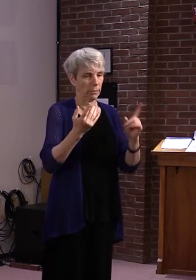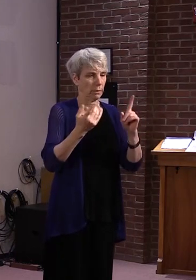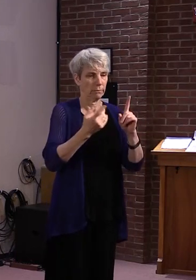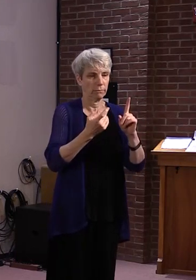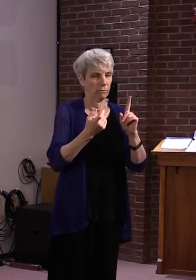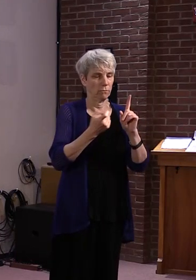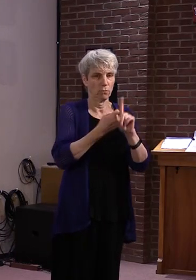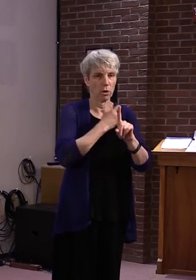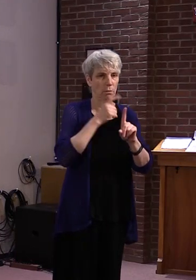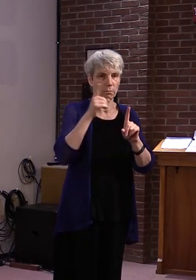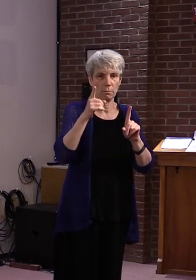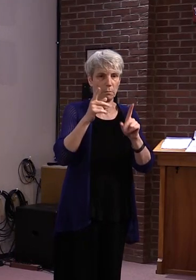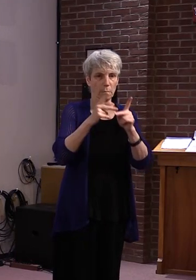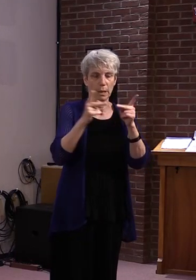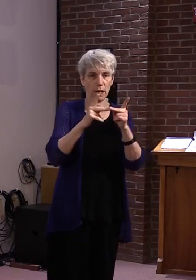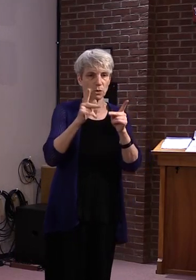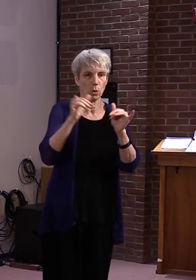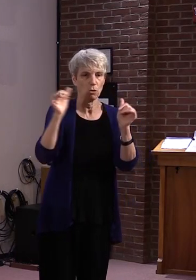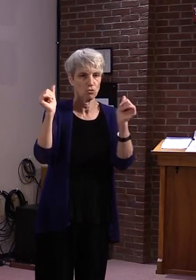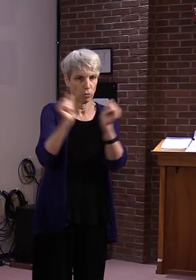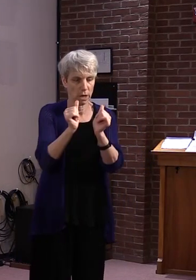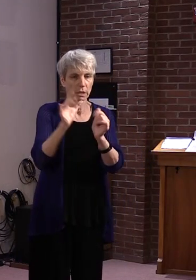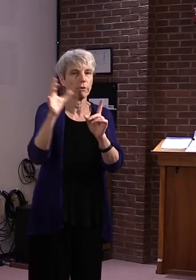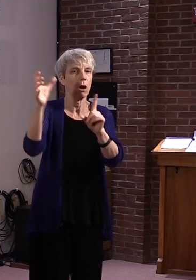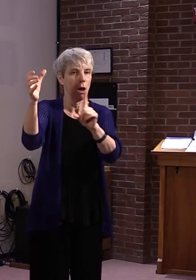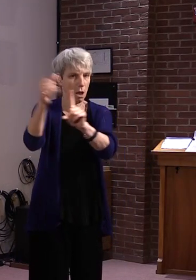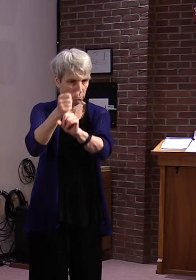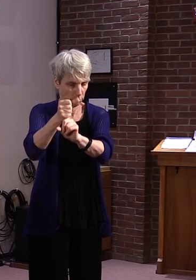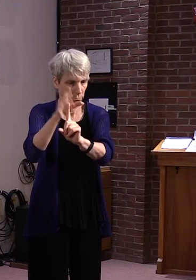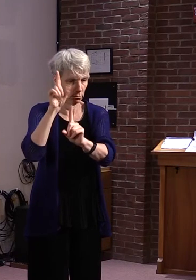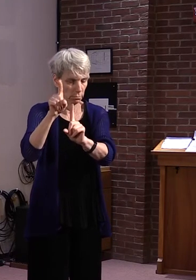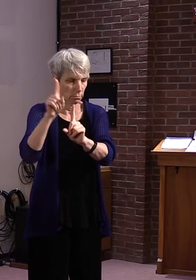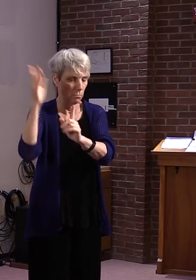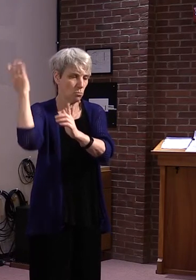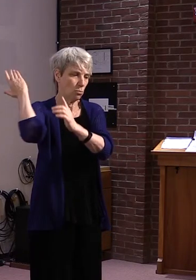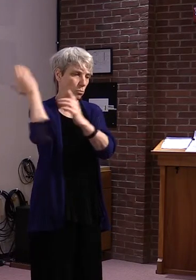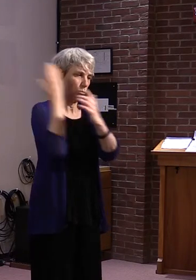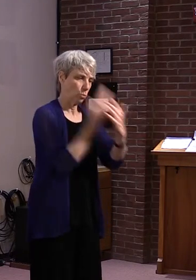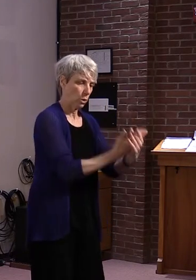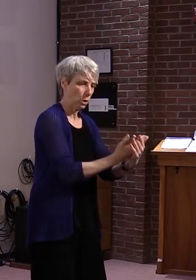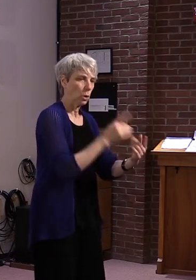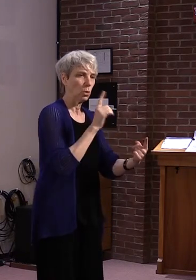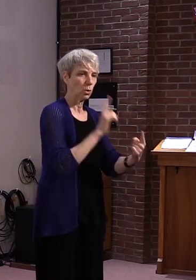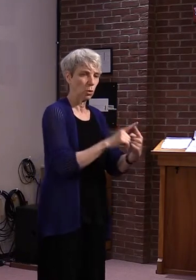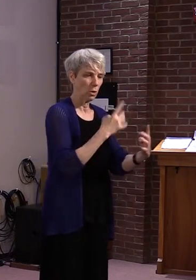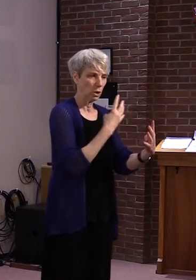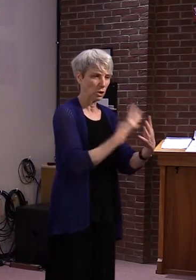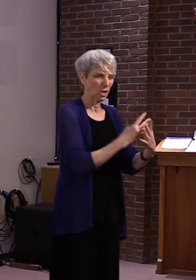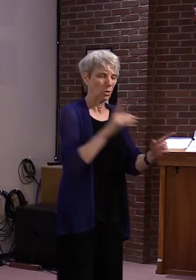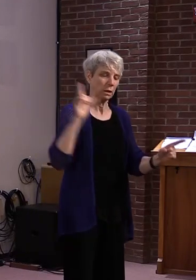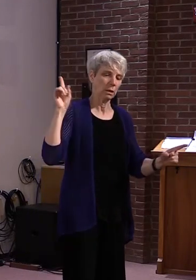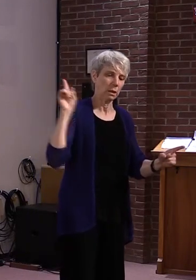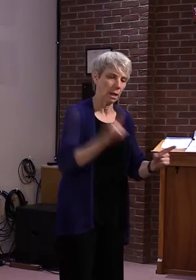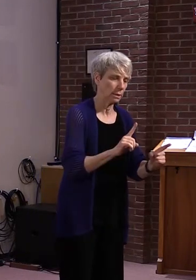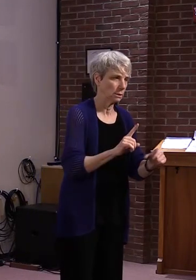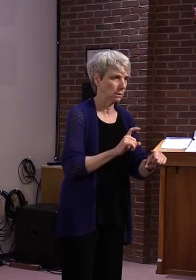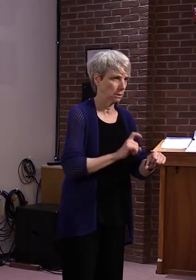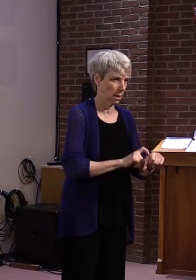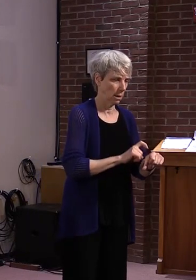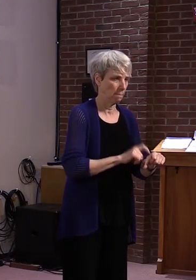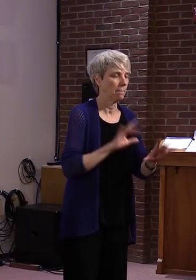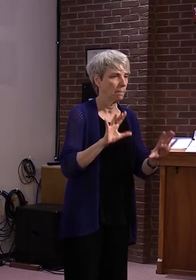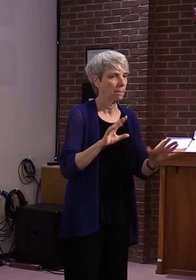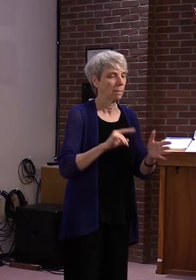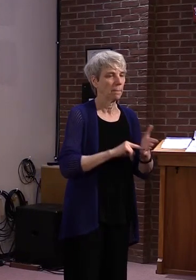arresting facility to a correctional facility. So you'll probably it'll probably be a